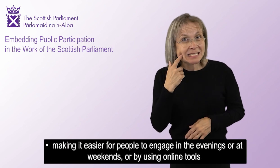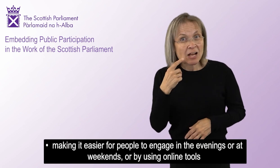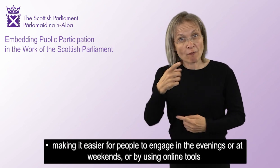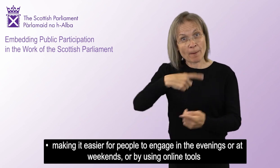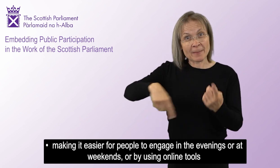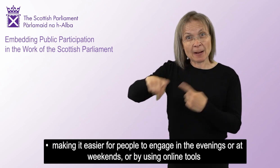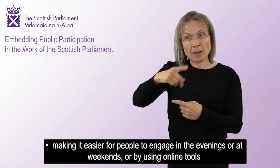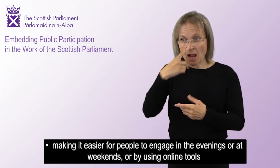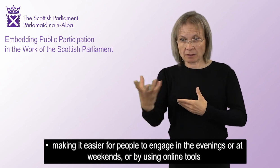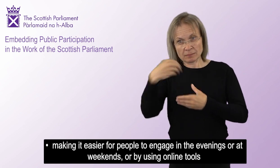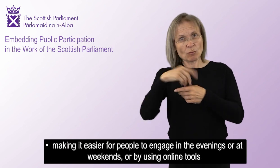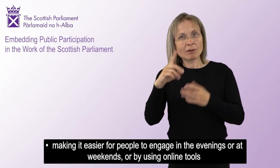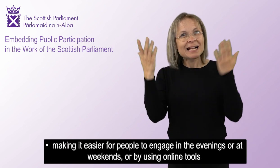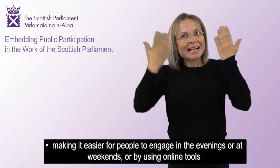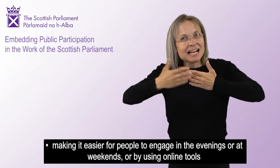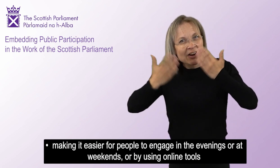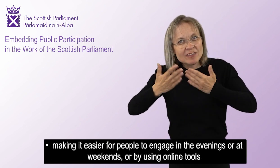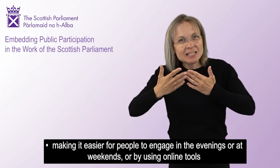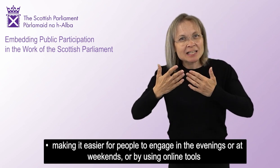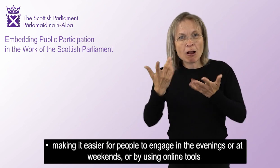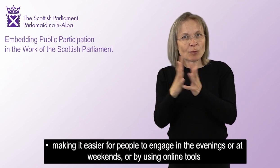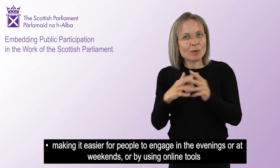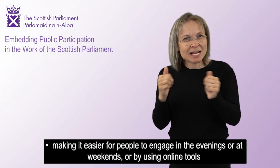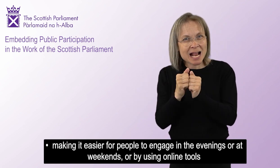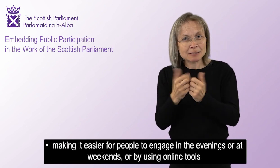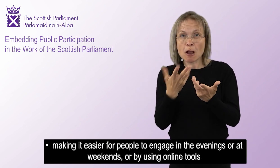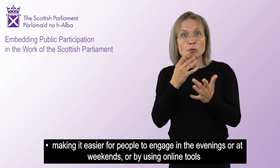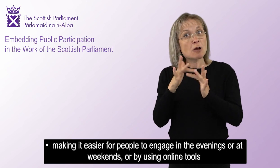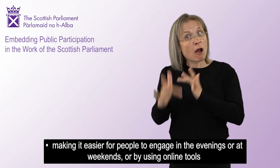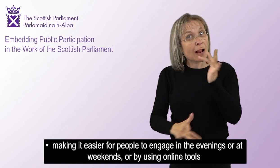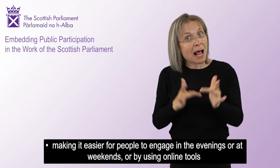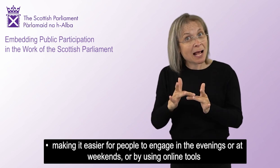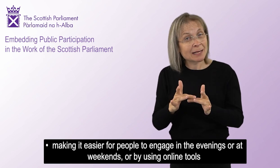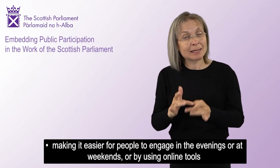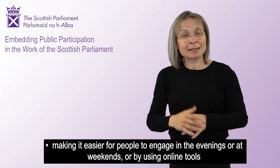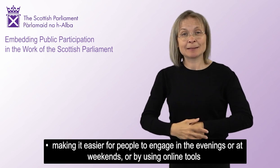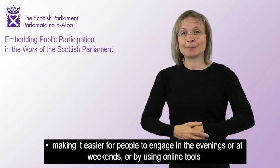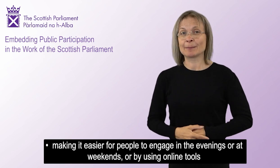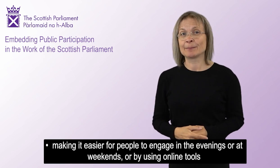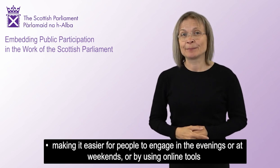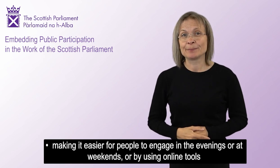Making it easier for people to engage in the evenings or at weekends, or by using online tools.